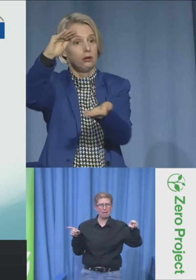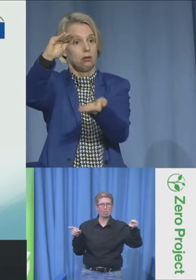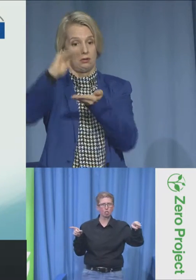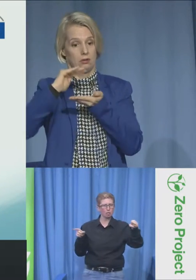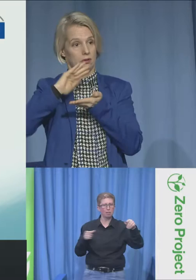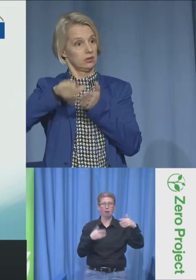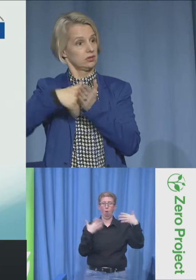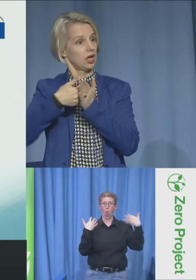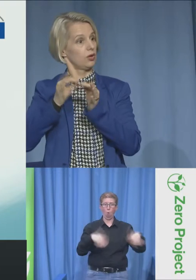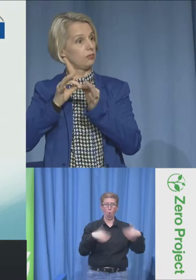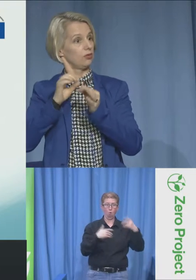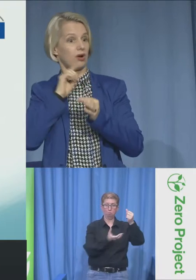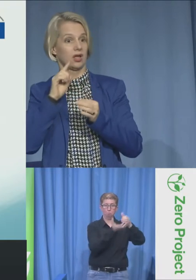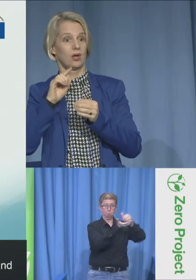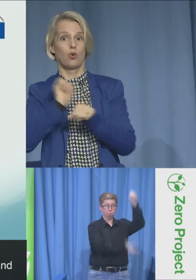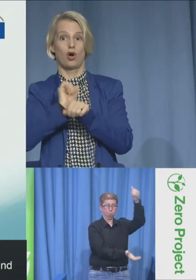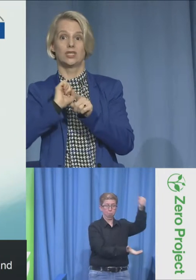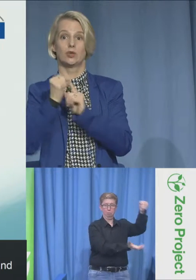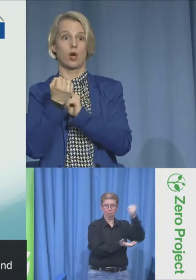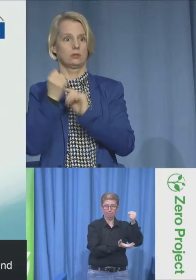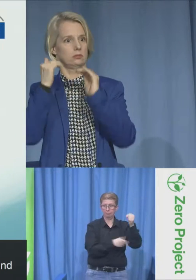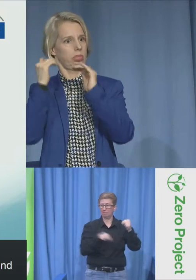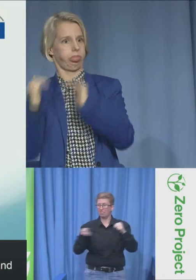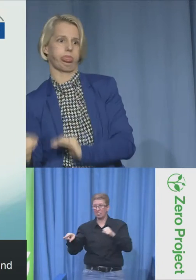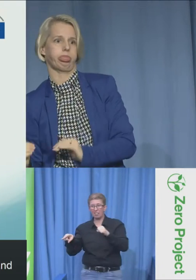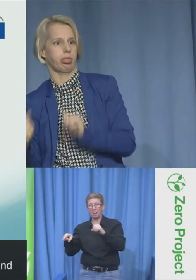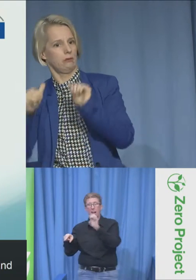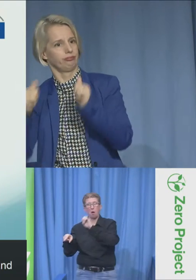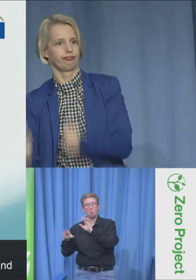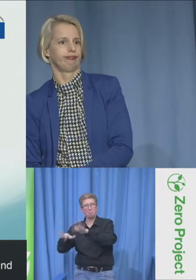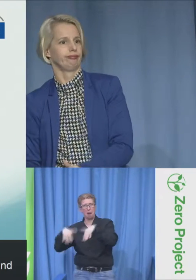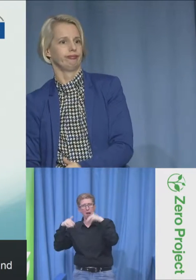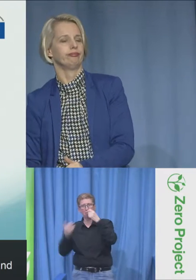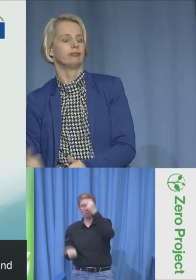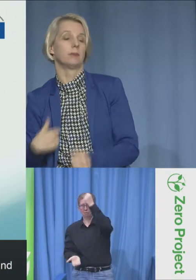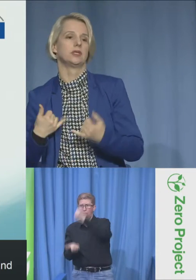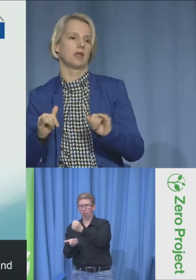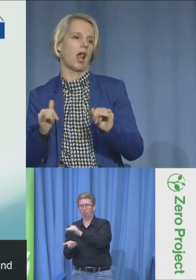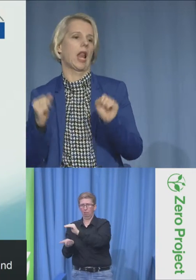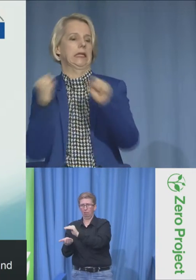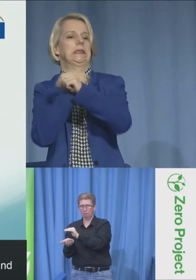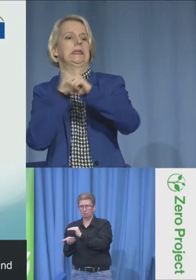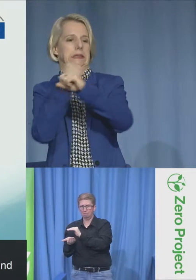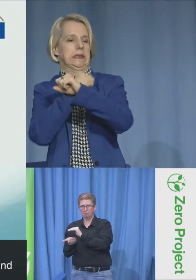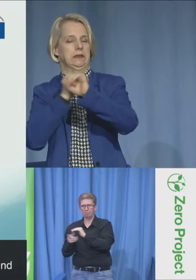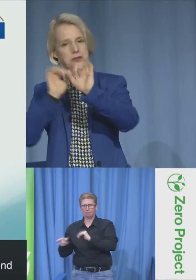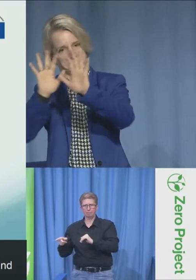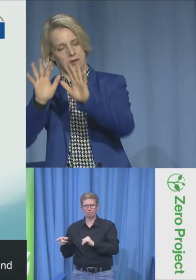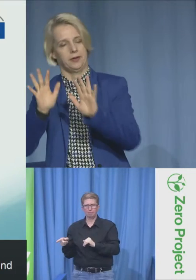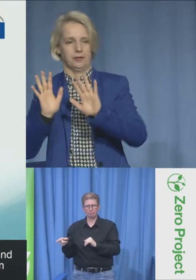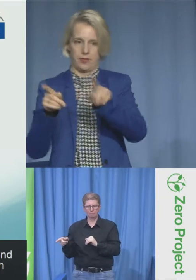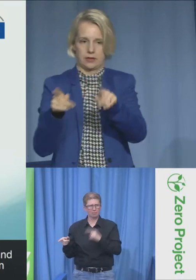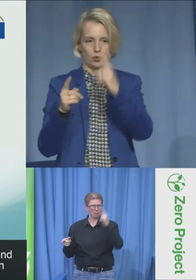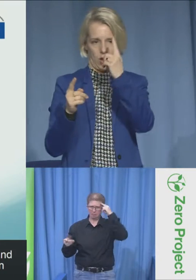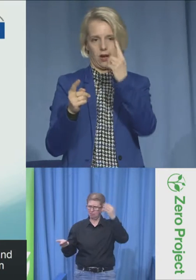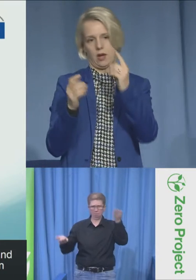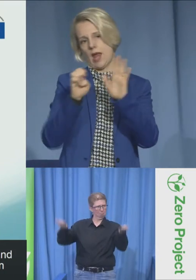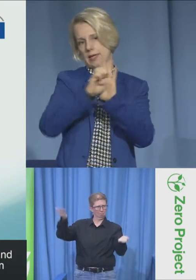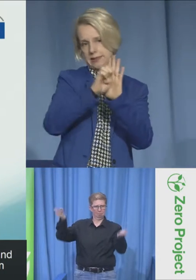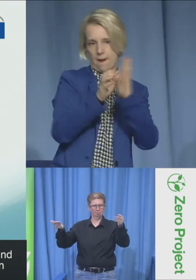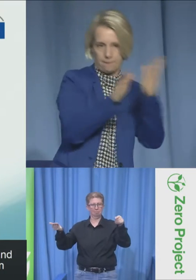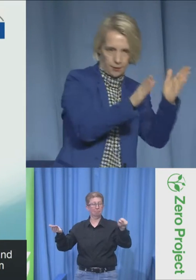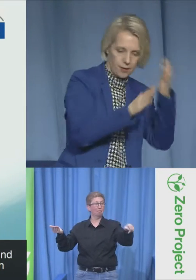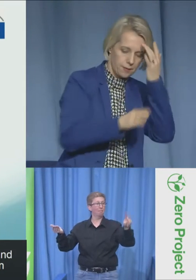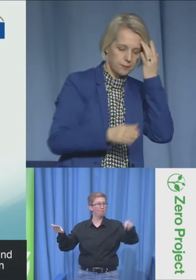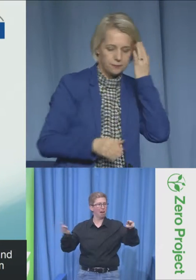Parliament is a bigger institution that you would get the same or more allocation for reasonable accommodation. But in fact, it was